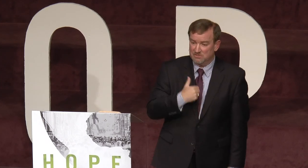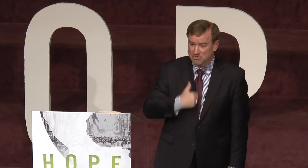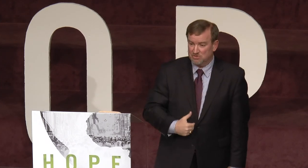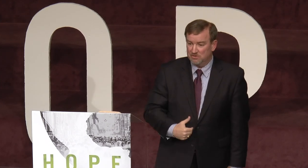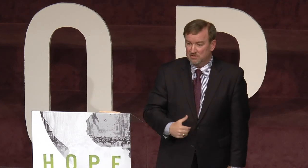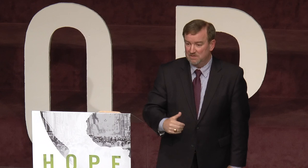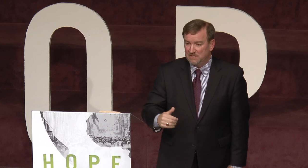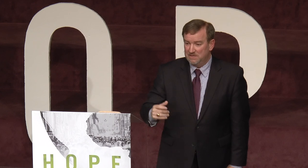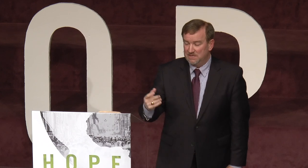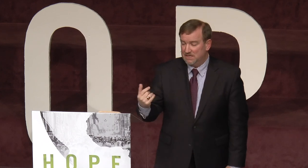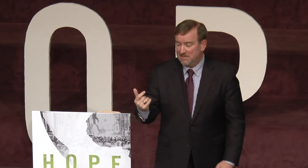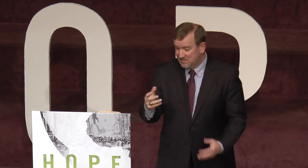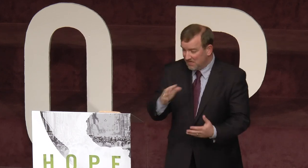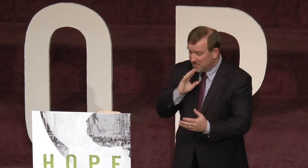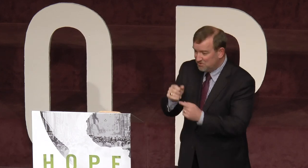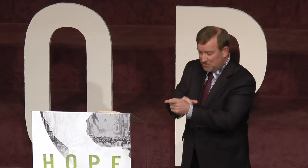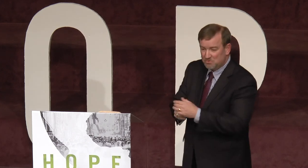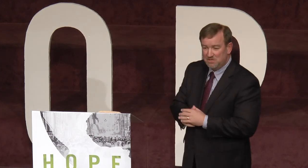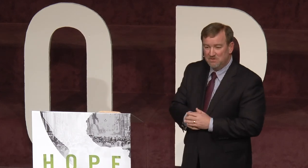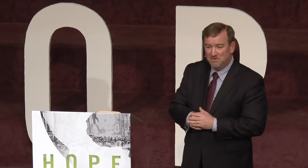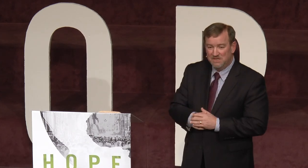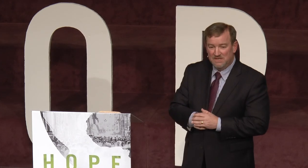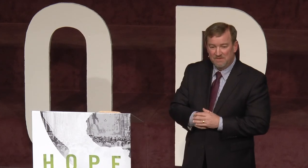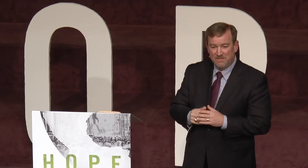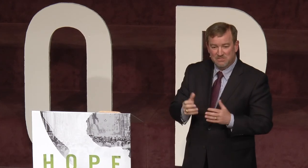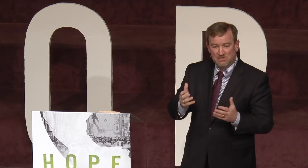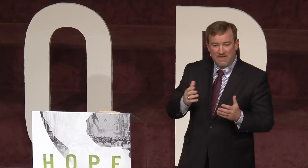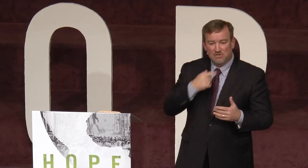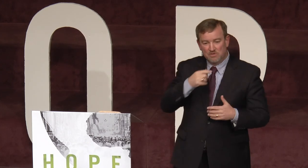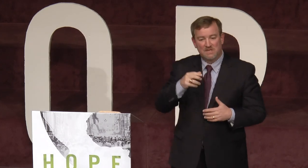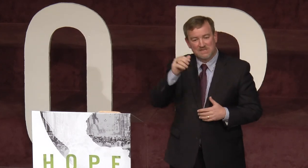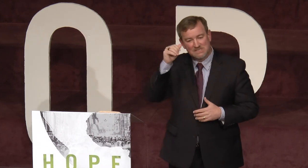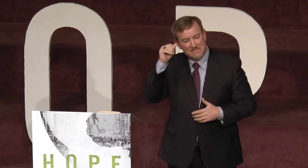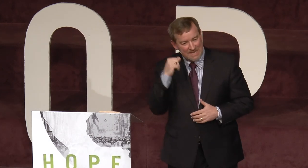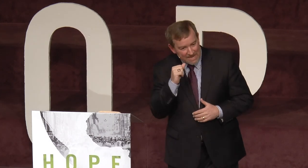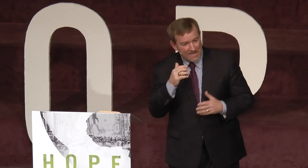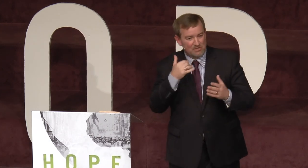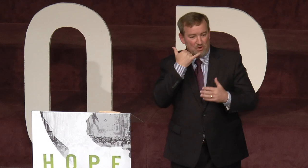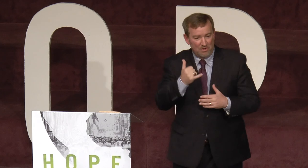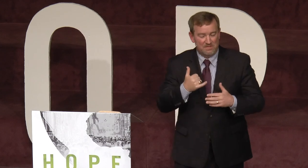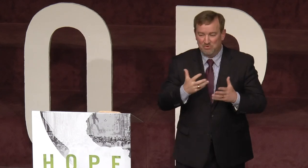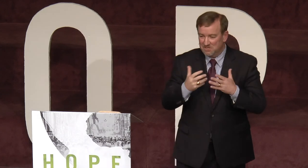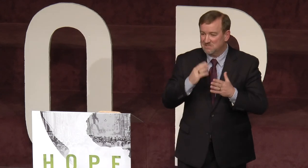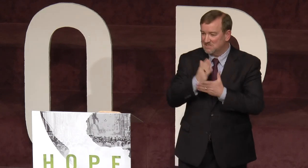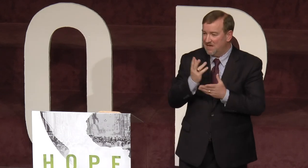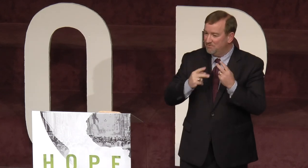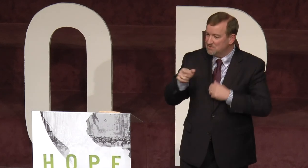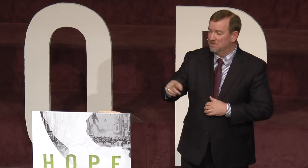stroke. And I said, yeah, I came to talk with you. And so I told him that his aunt had called and wanted us to stop and visit with